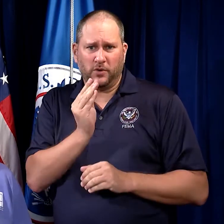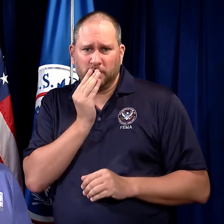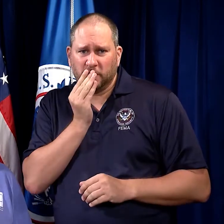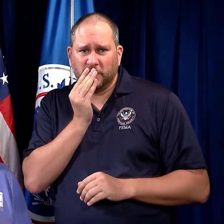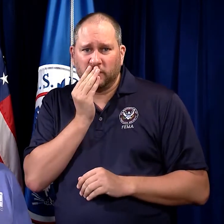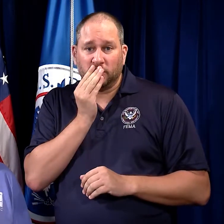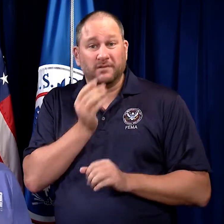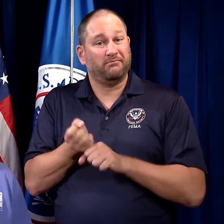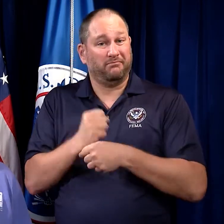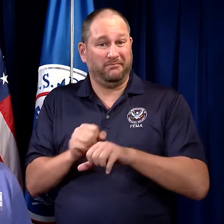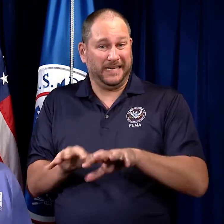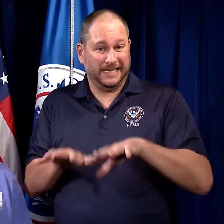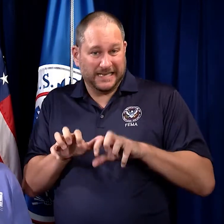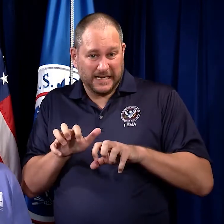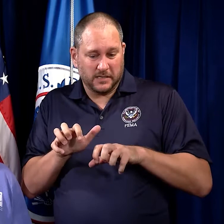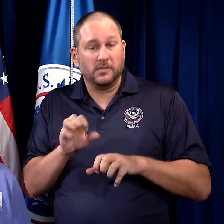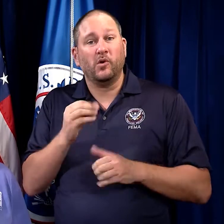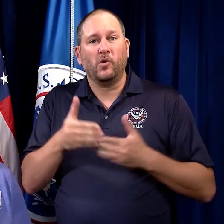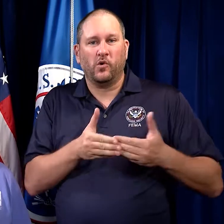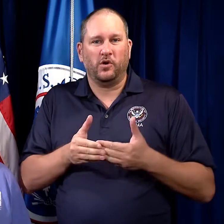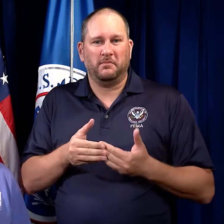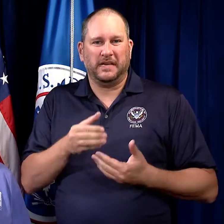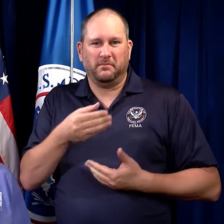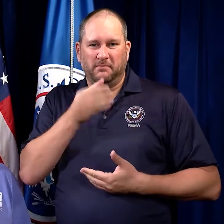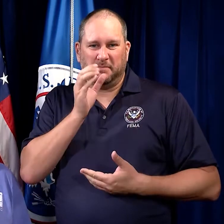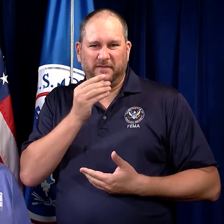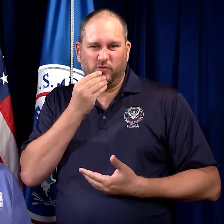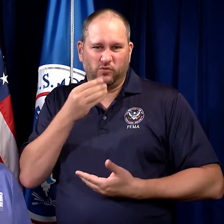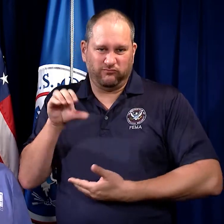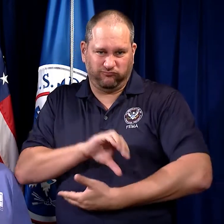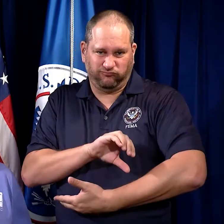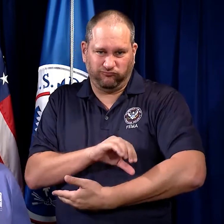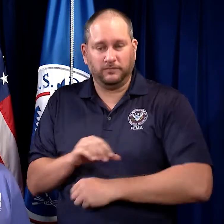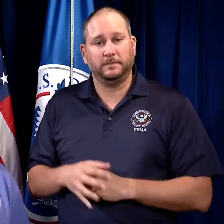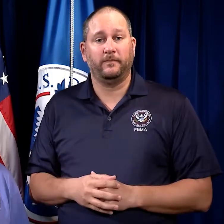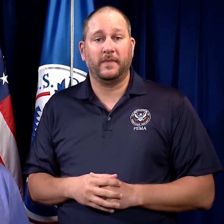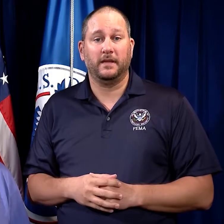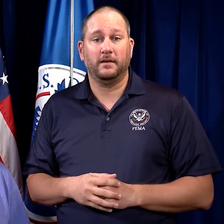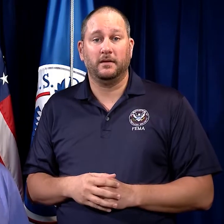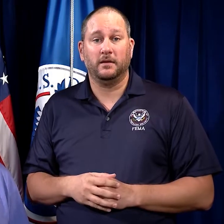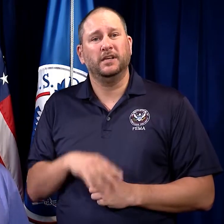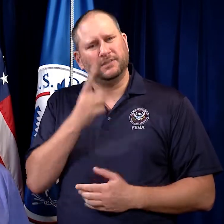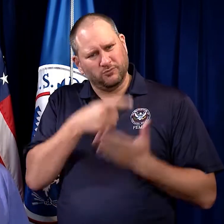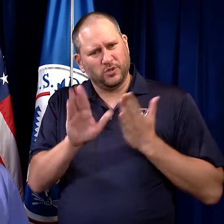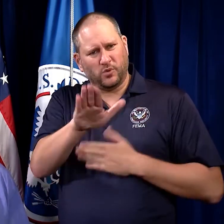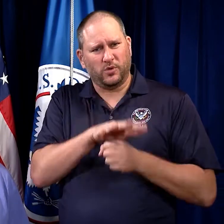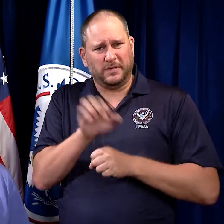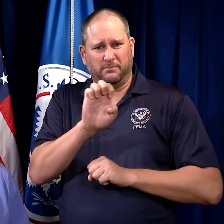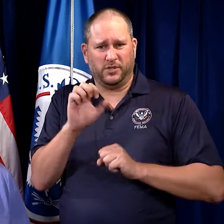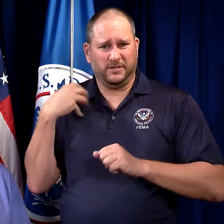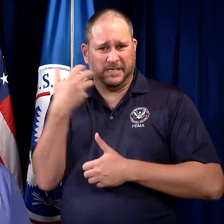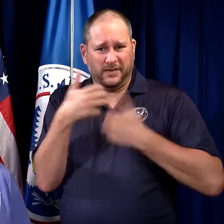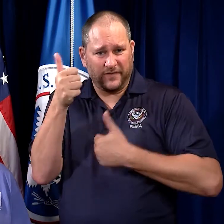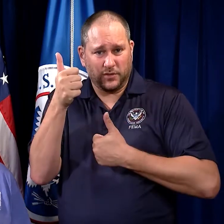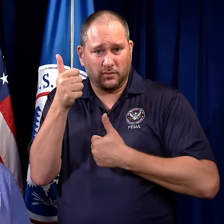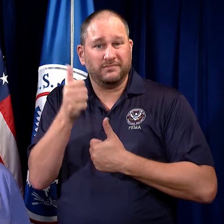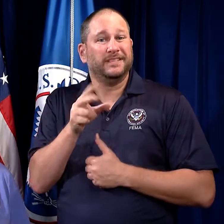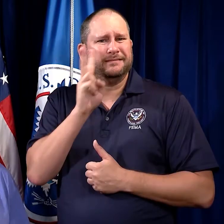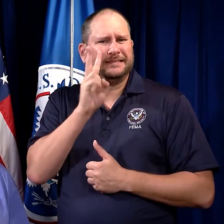food, making ice, or making baby formula. Check with your local emergency officials to find